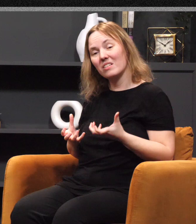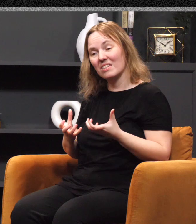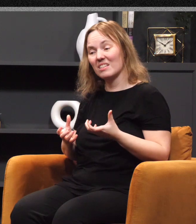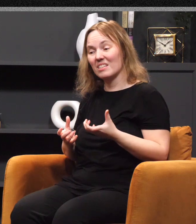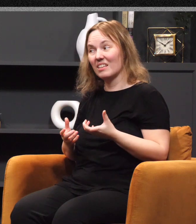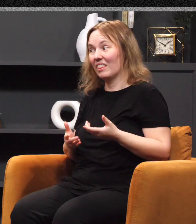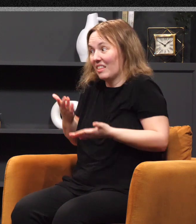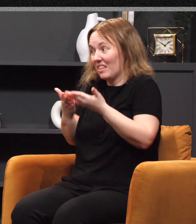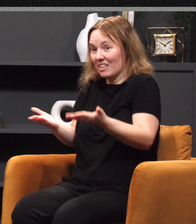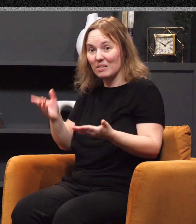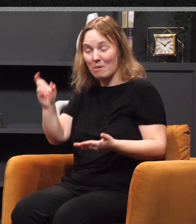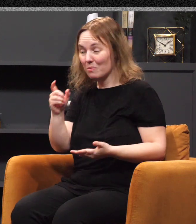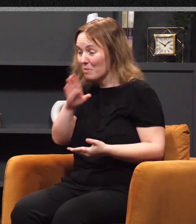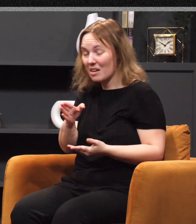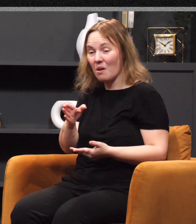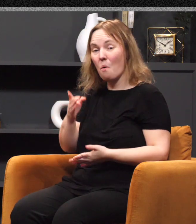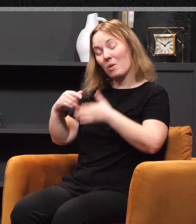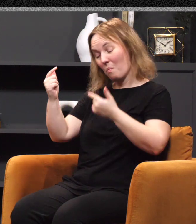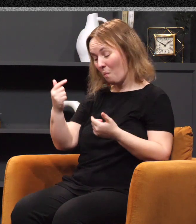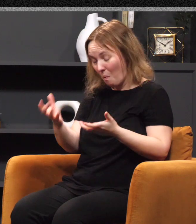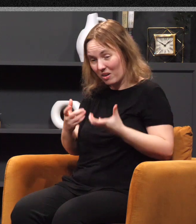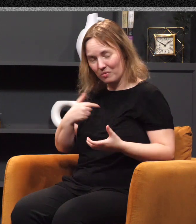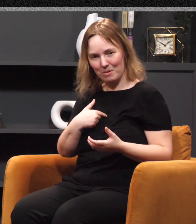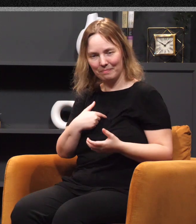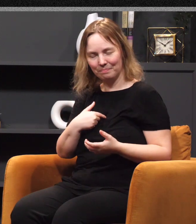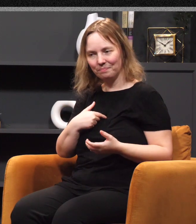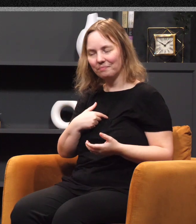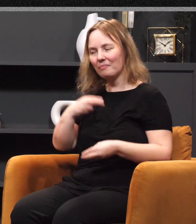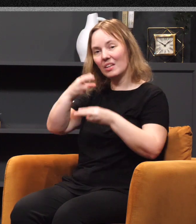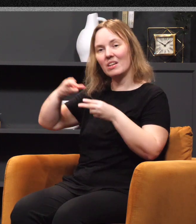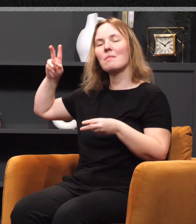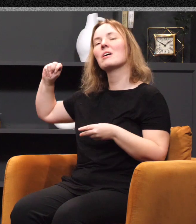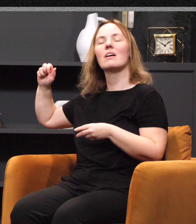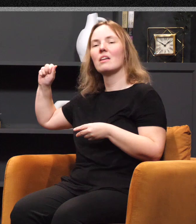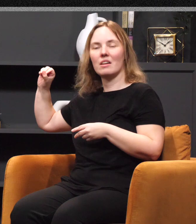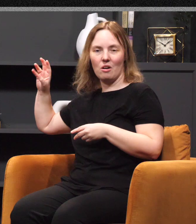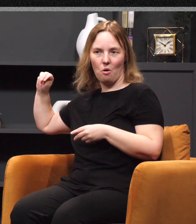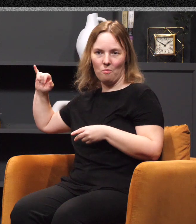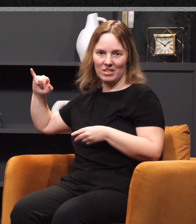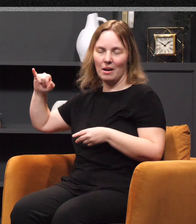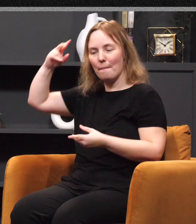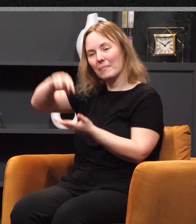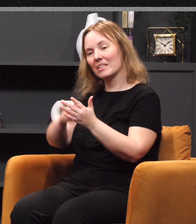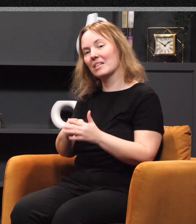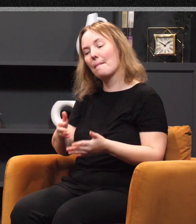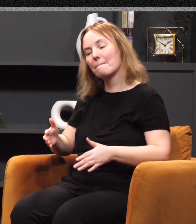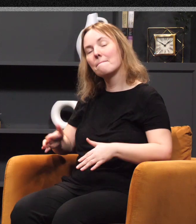Well, what's interesting is the name Naomi actually means pleasant, or happy. That's what her name means. But when